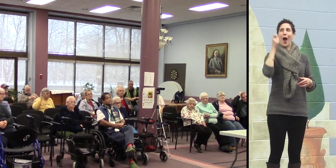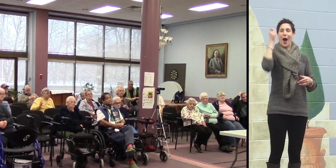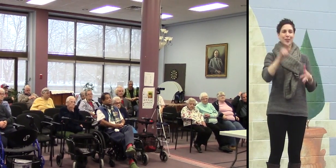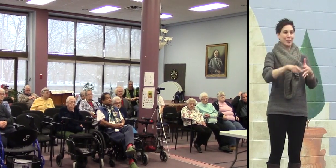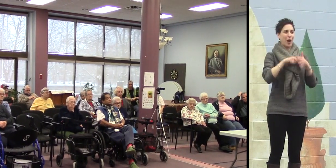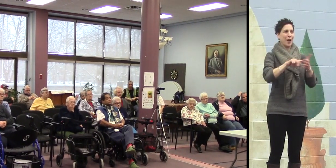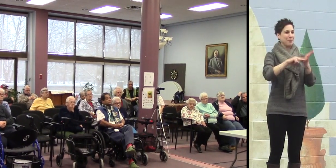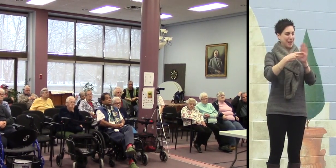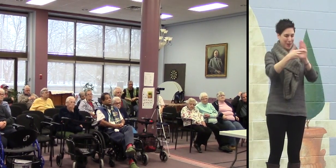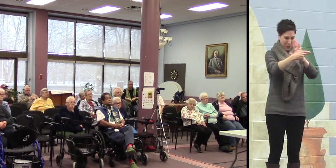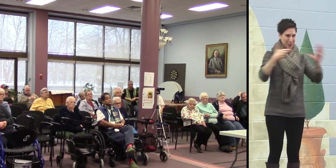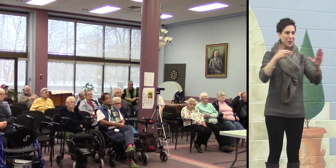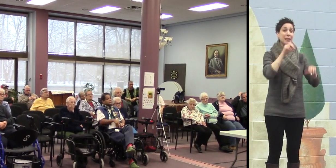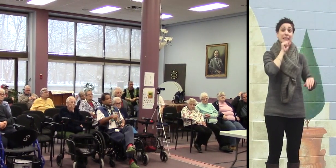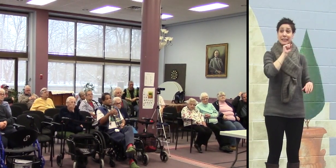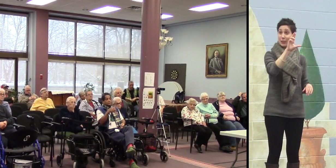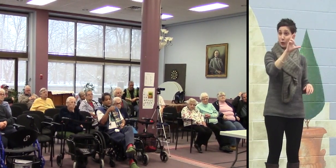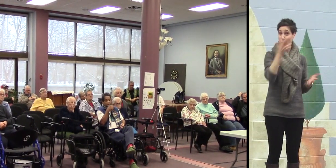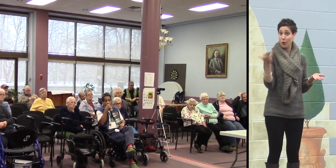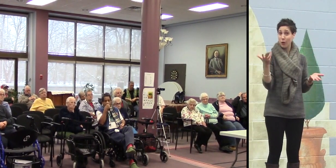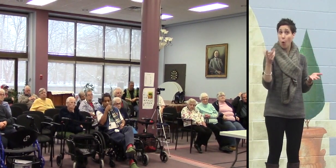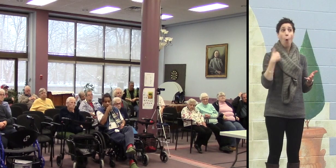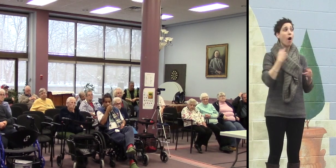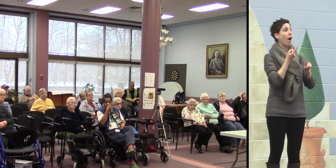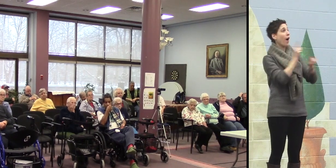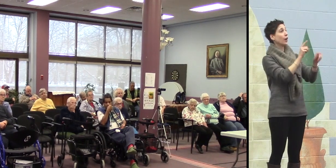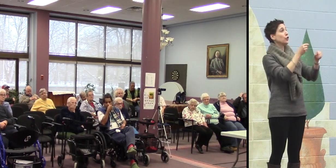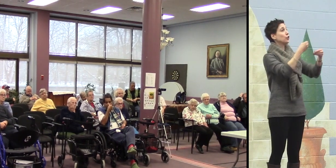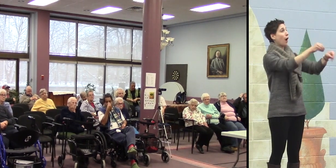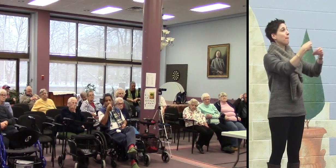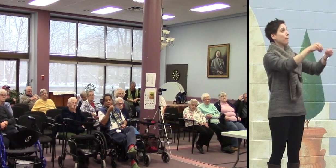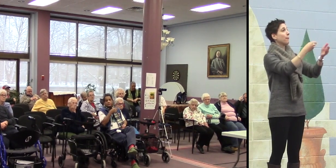Or we get a discount at a store?